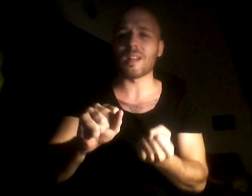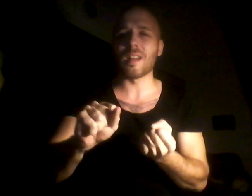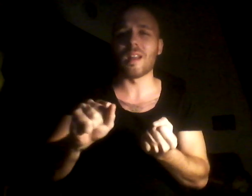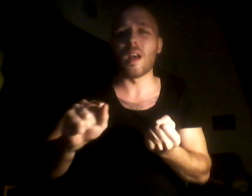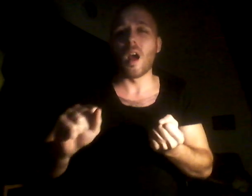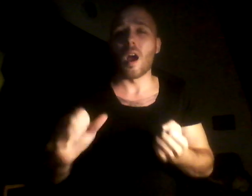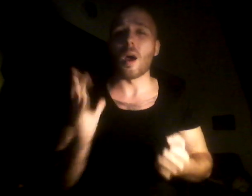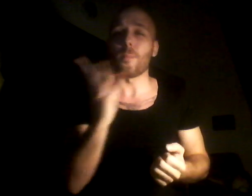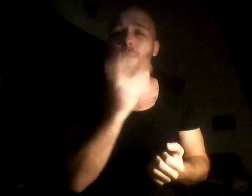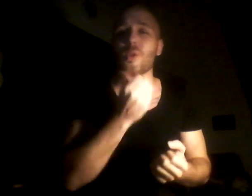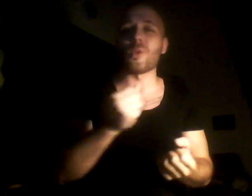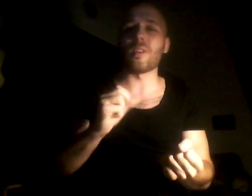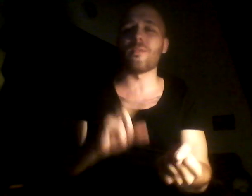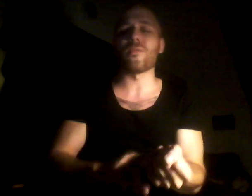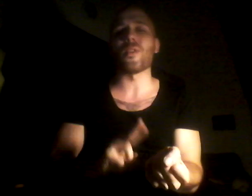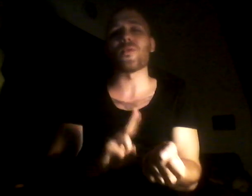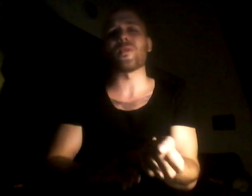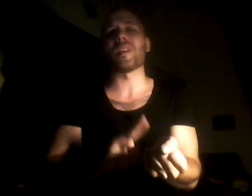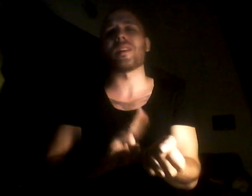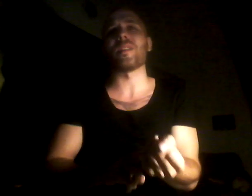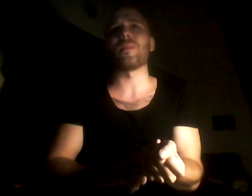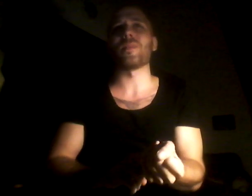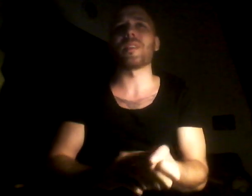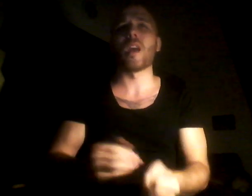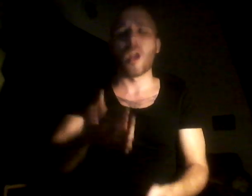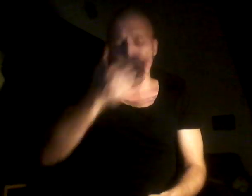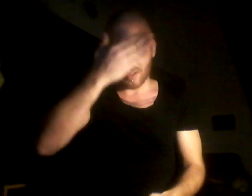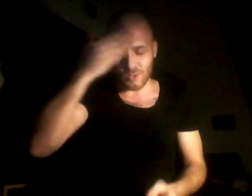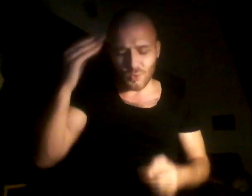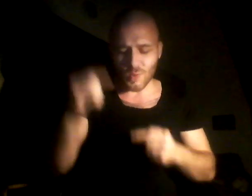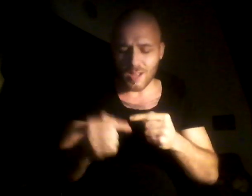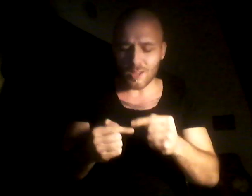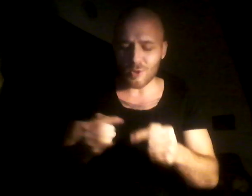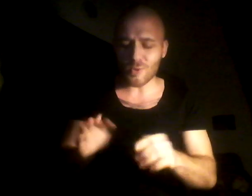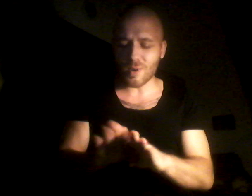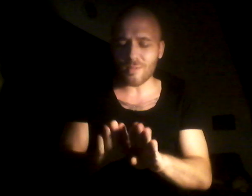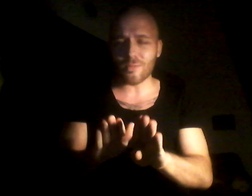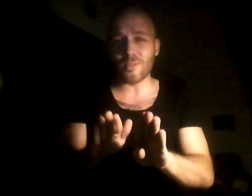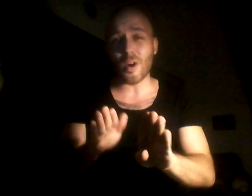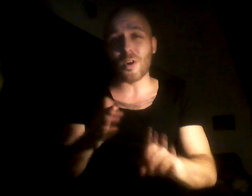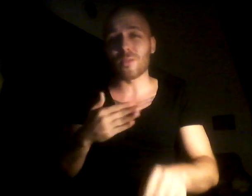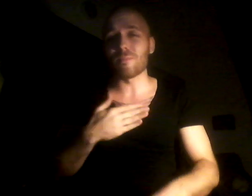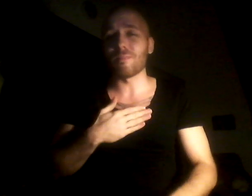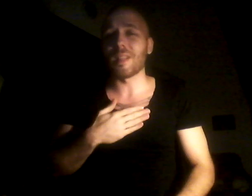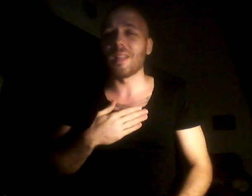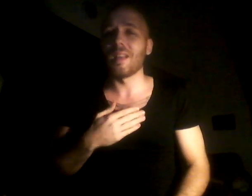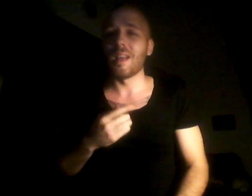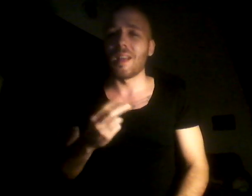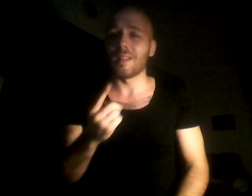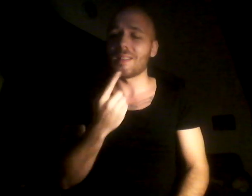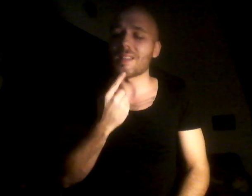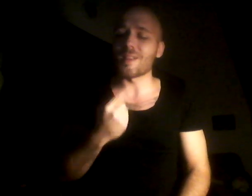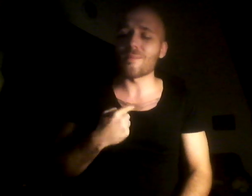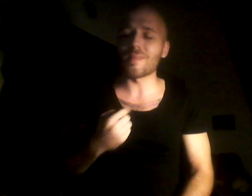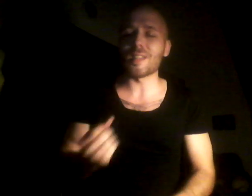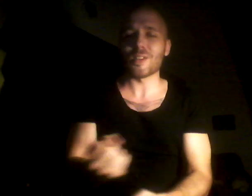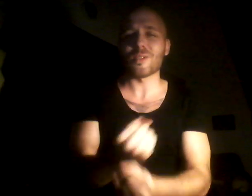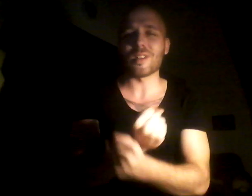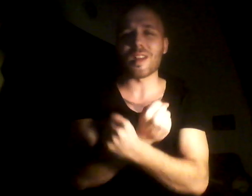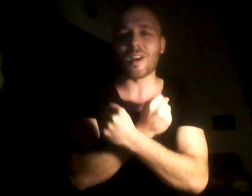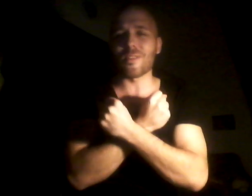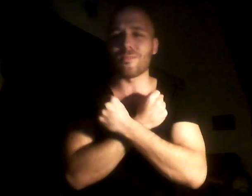Our beautiful rhythms Cause when you look for me Then tell me your love